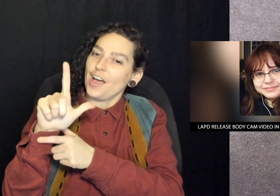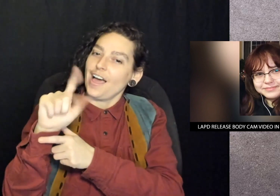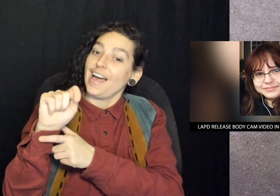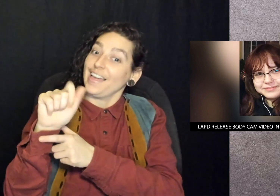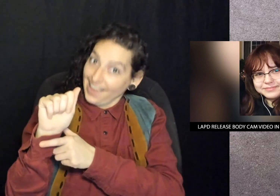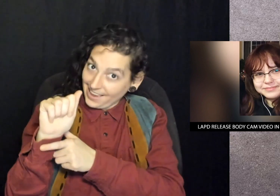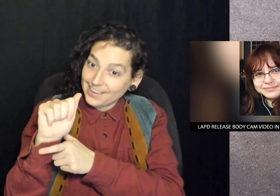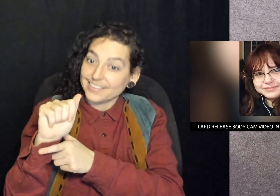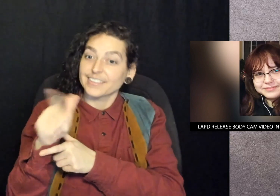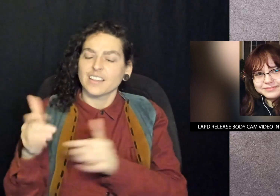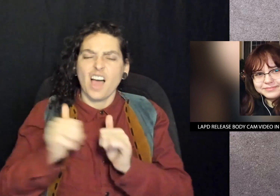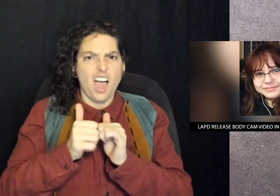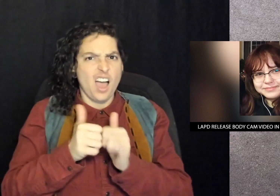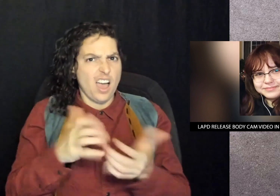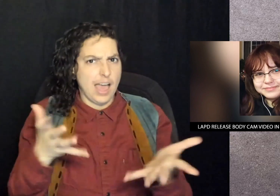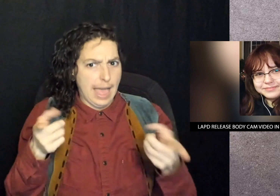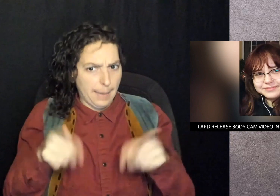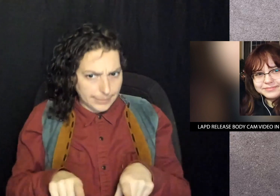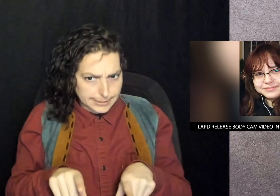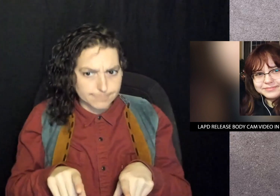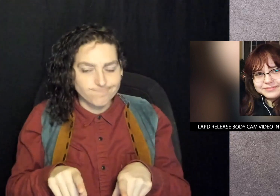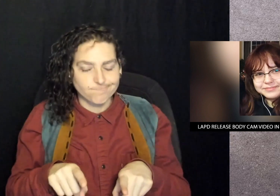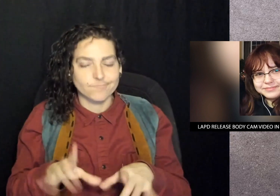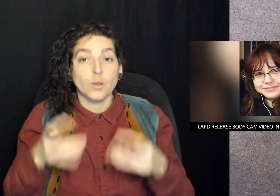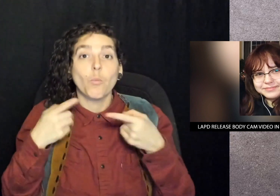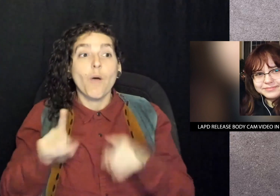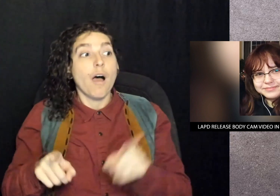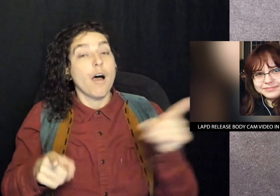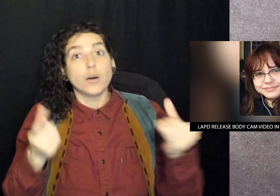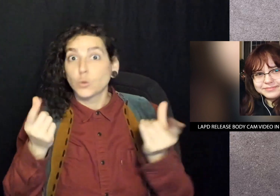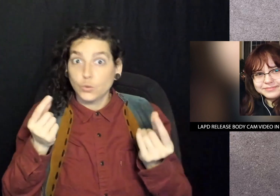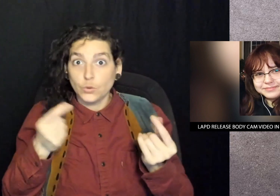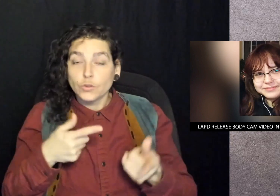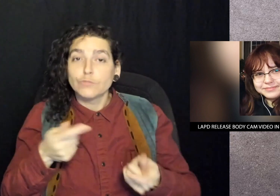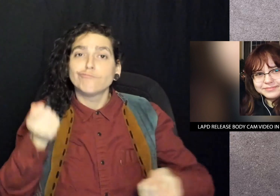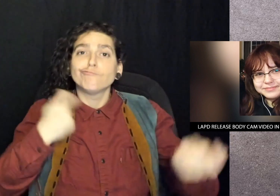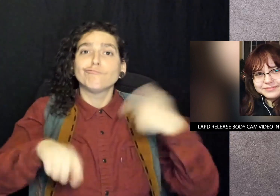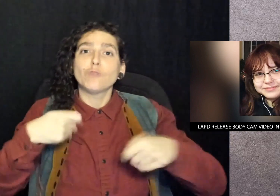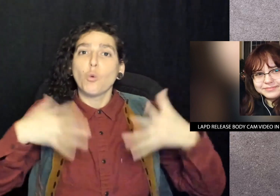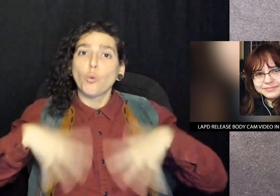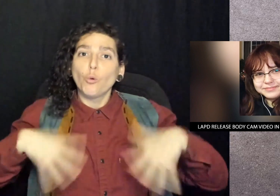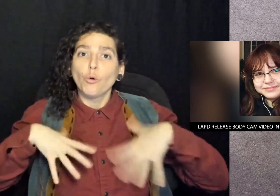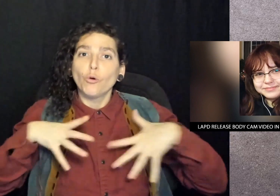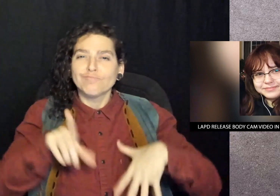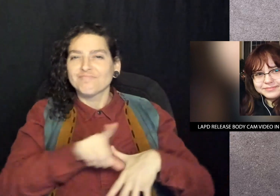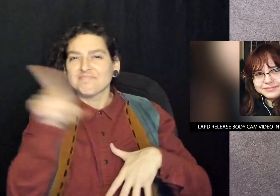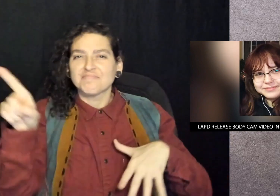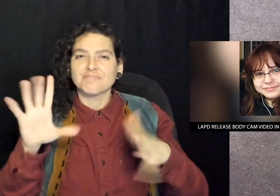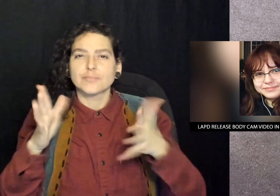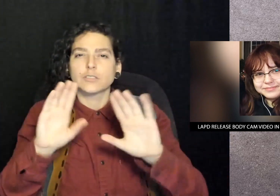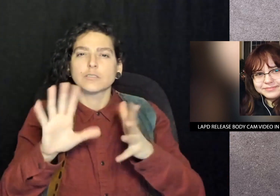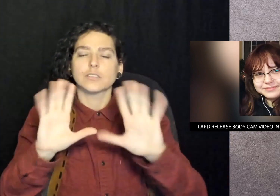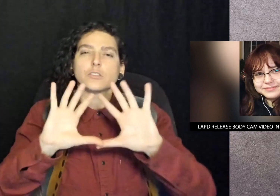while she was changing clothes in a department store dressing room.